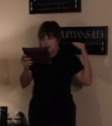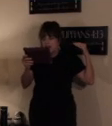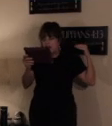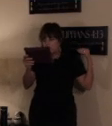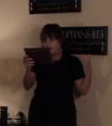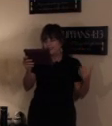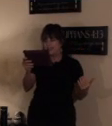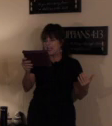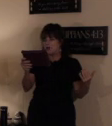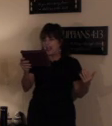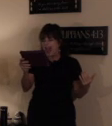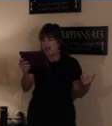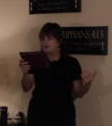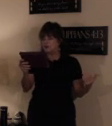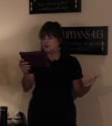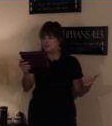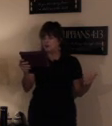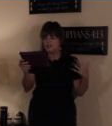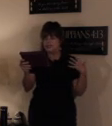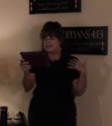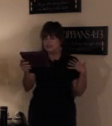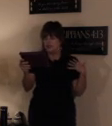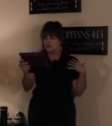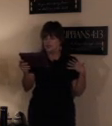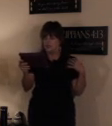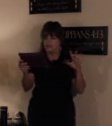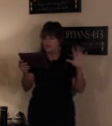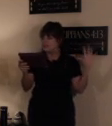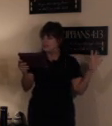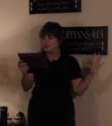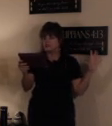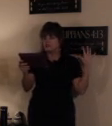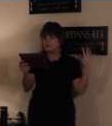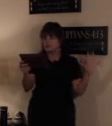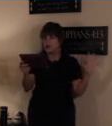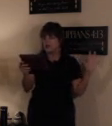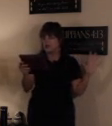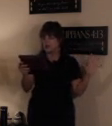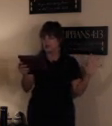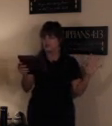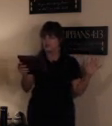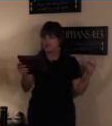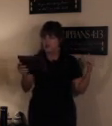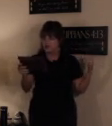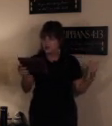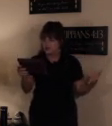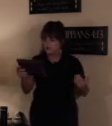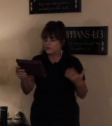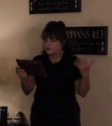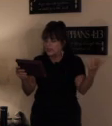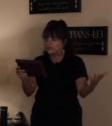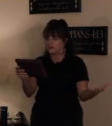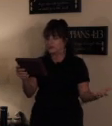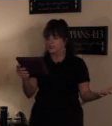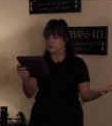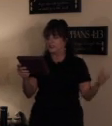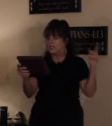If we say we have no sin, we deceive ourselves and the truth is not in us. If we confess our sins, he